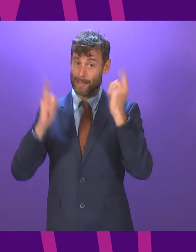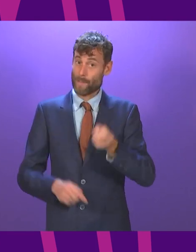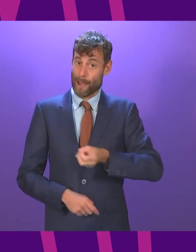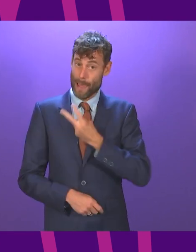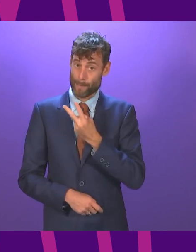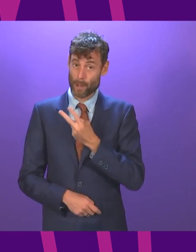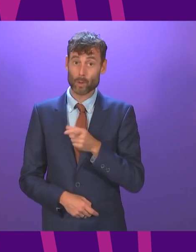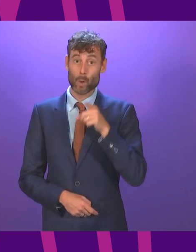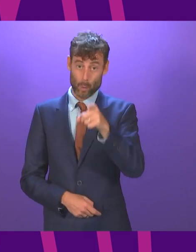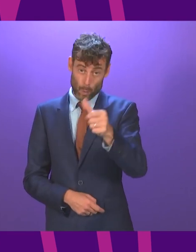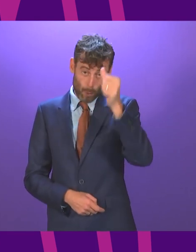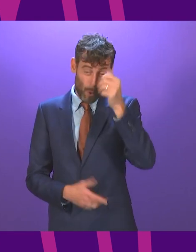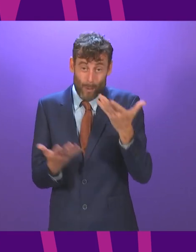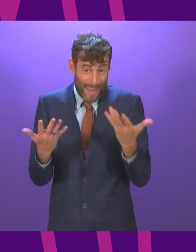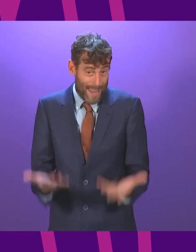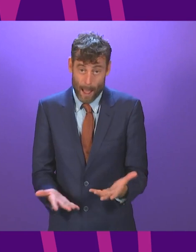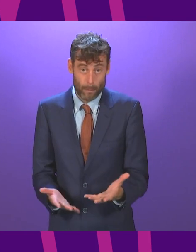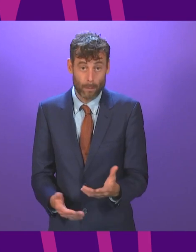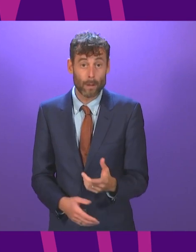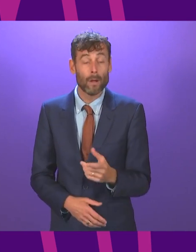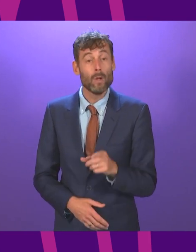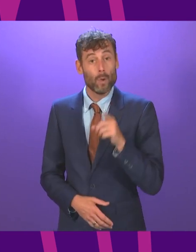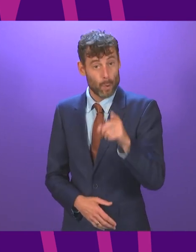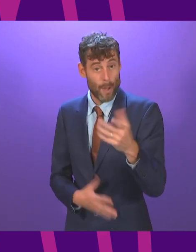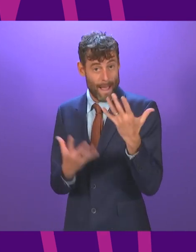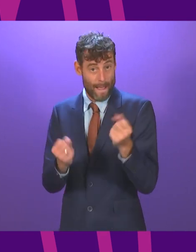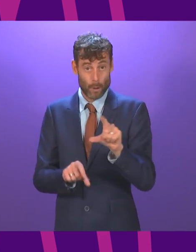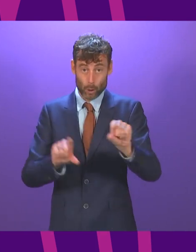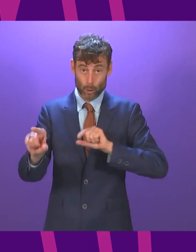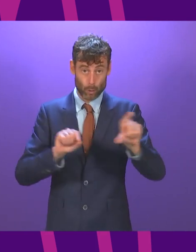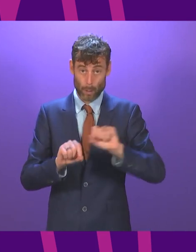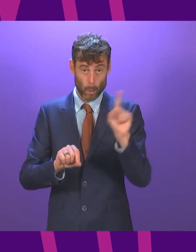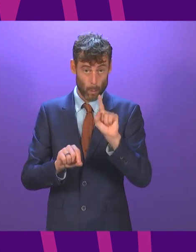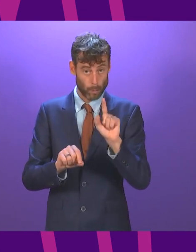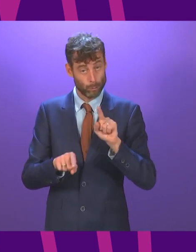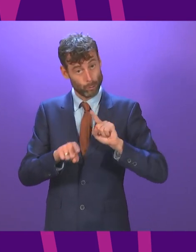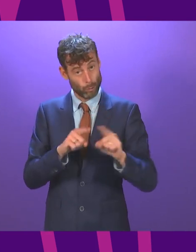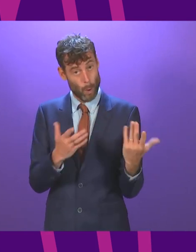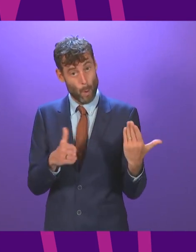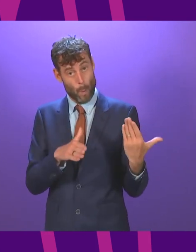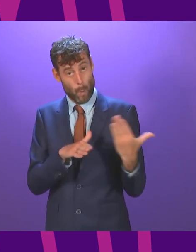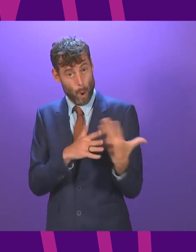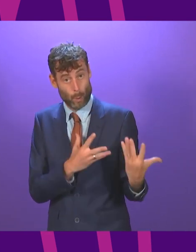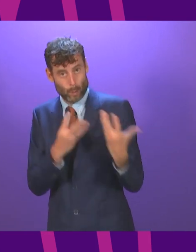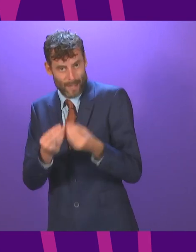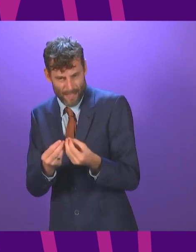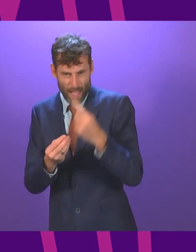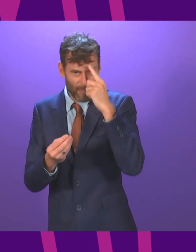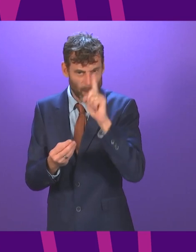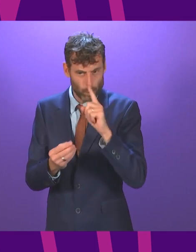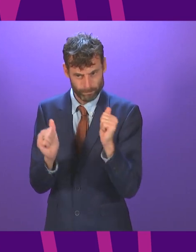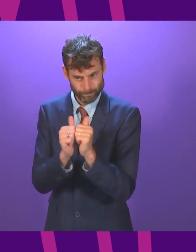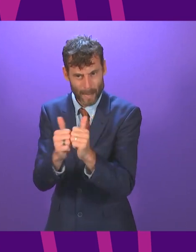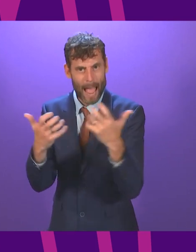coming with us to try to find the common ground, respecting our disagreements and working together to meet the challenges